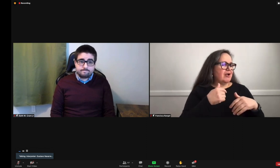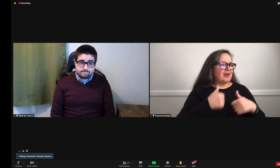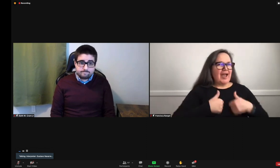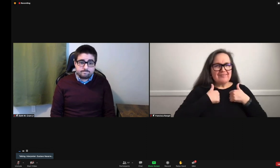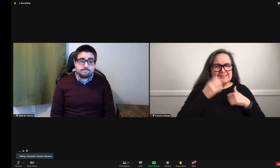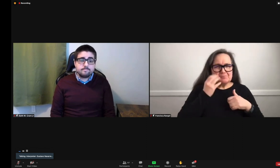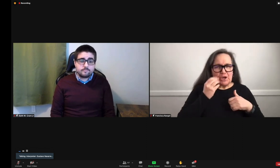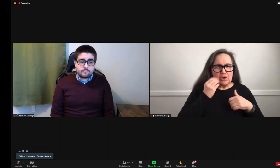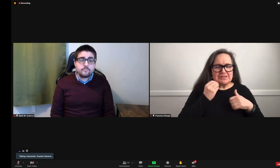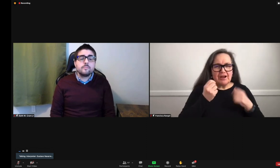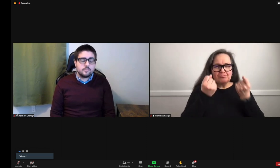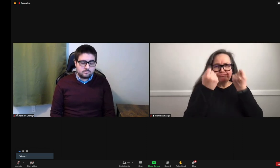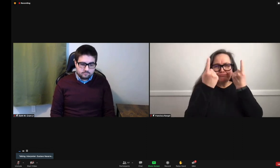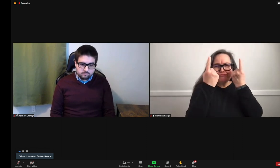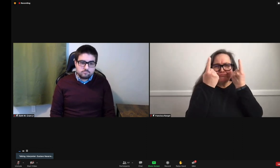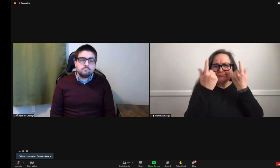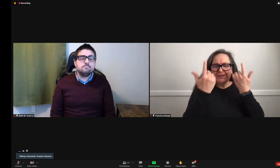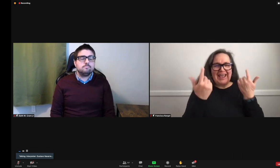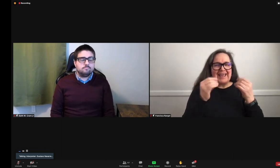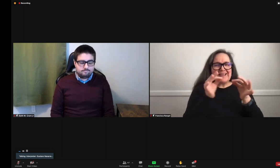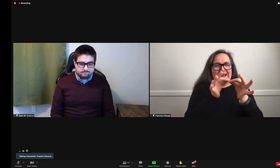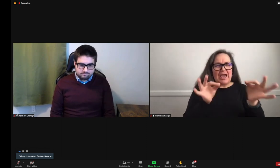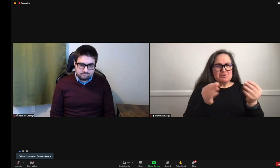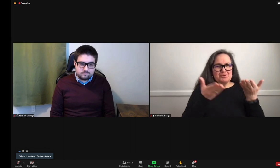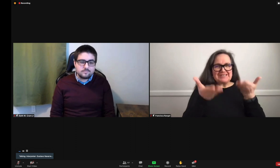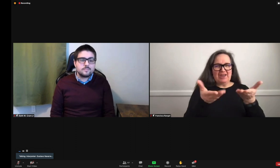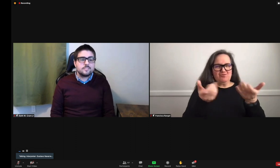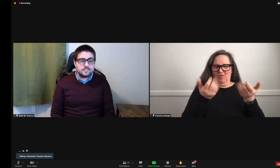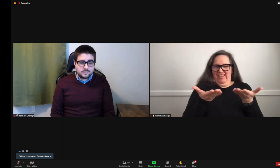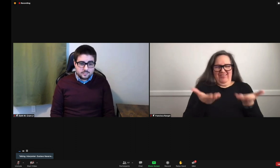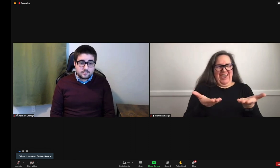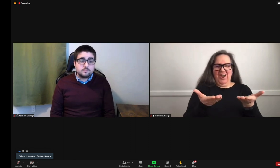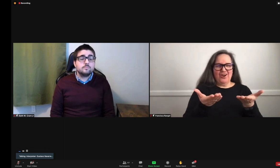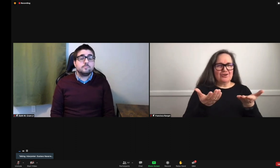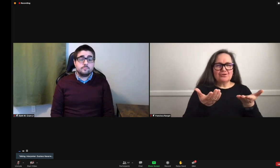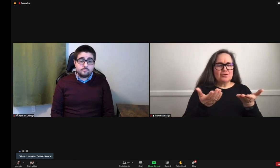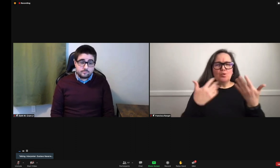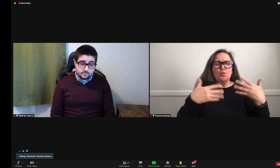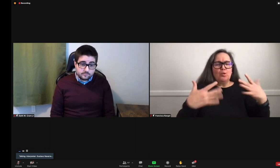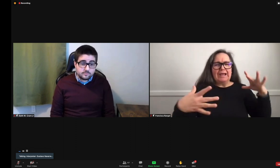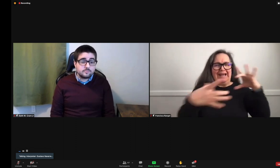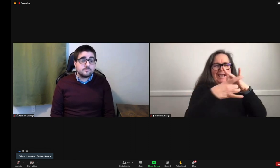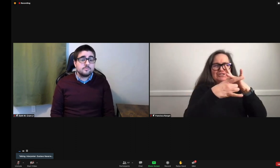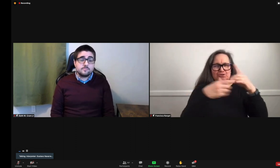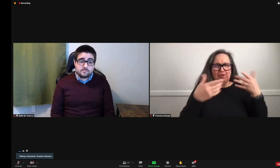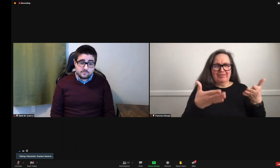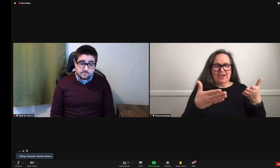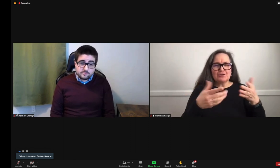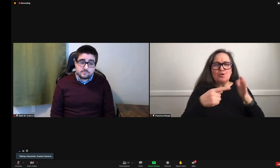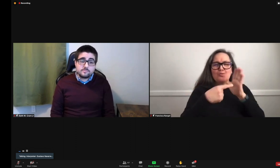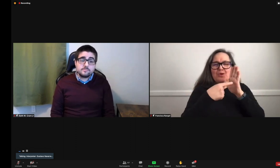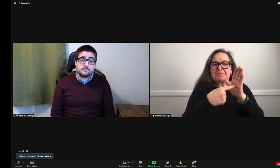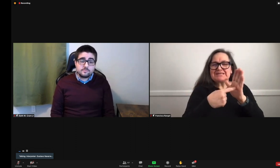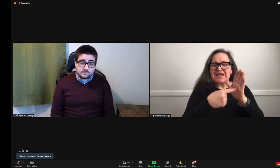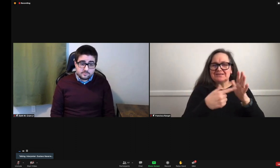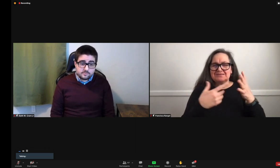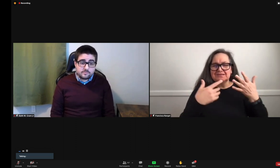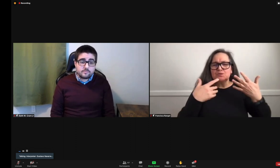elementary school children, and be able to showcase lived experiences, having multiple languages accessible to everyone,